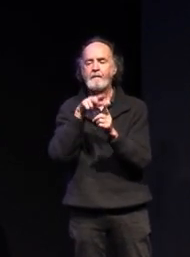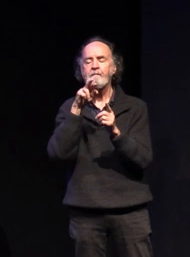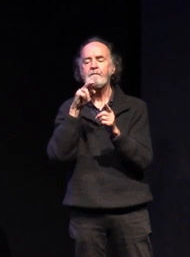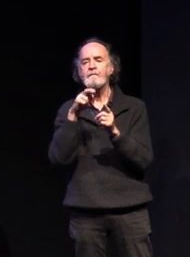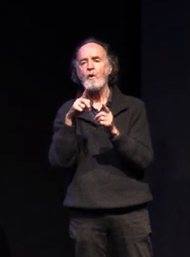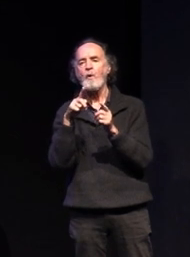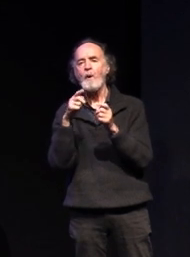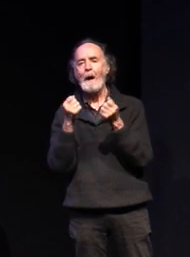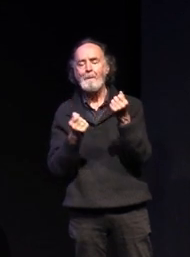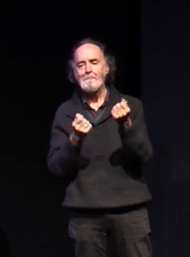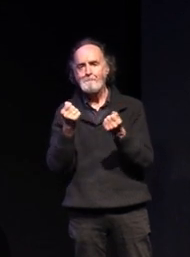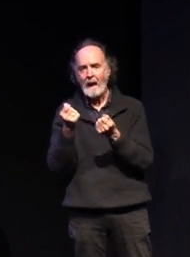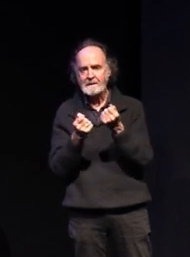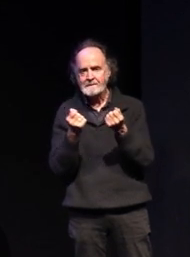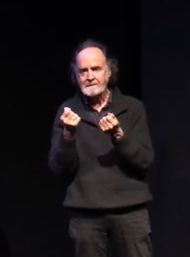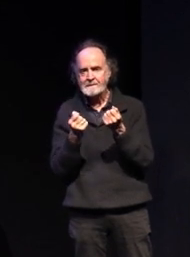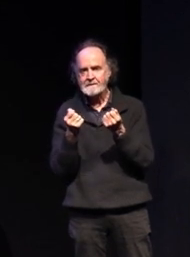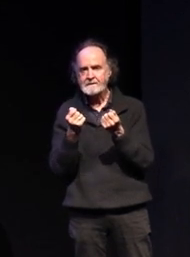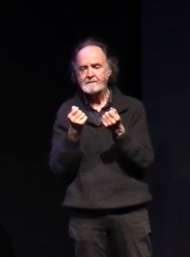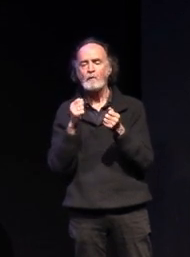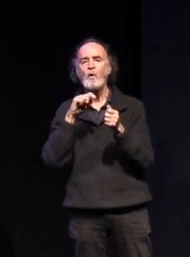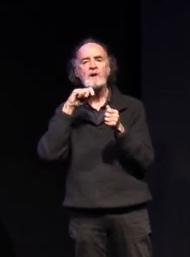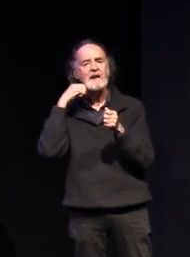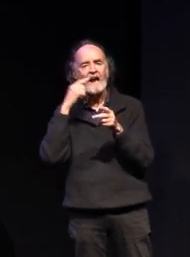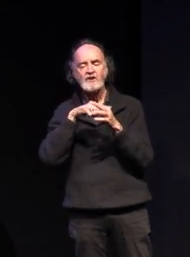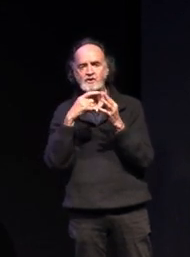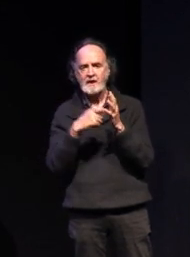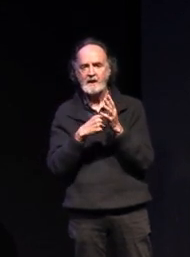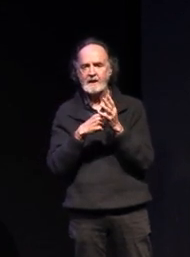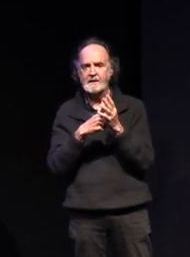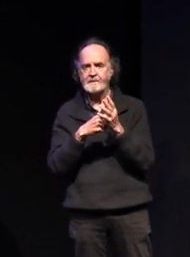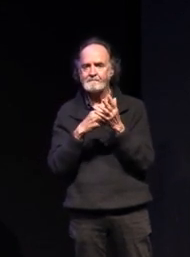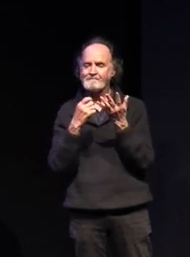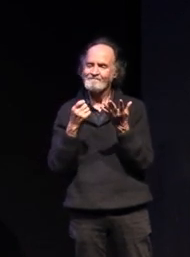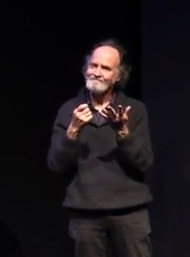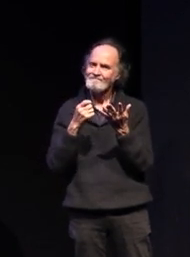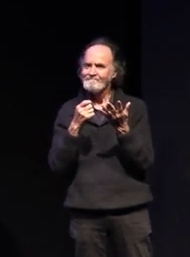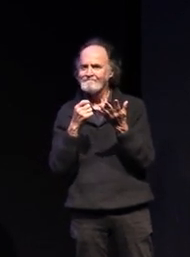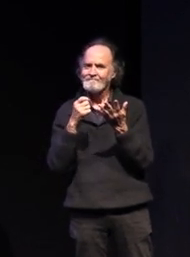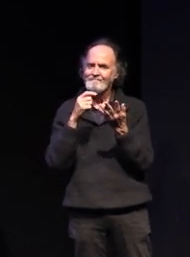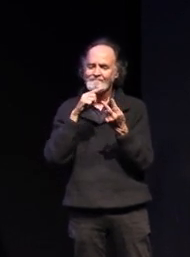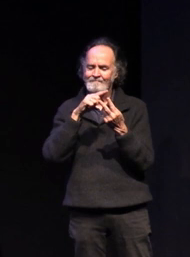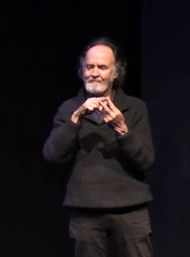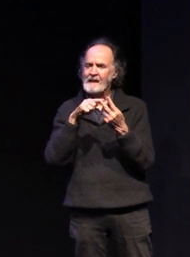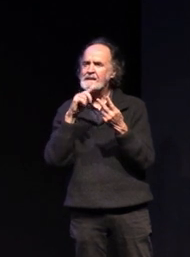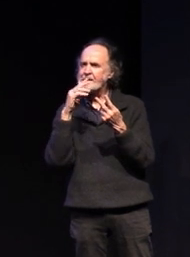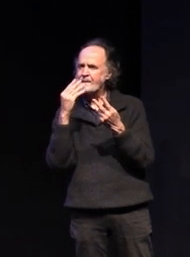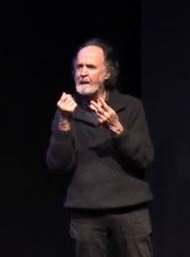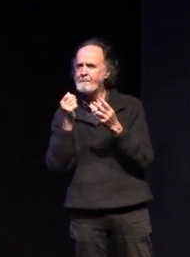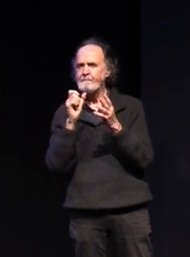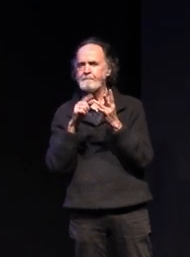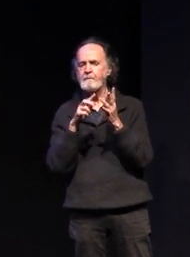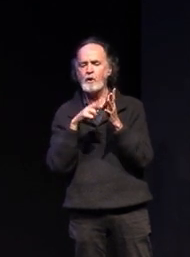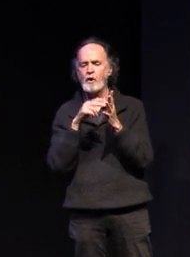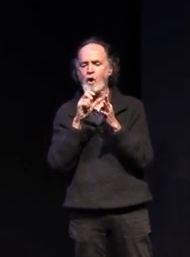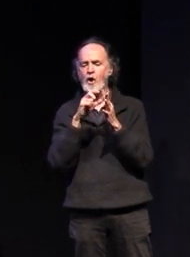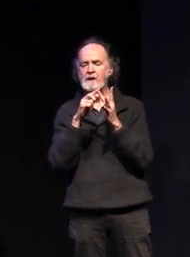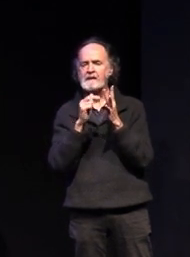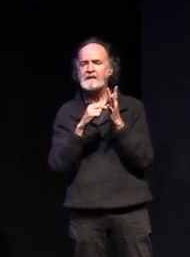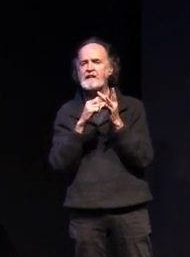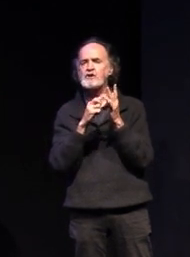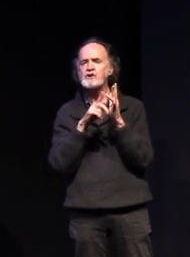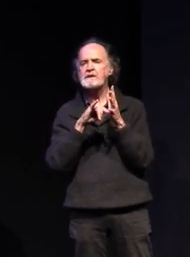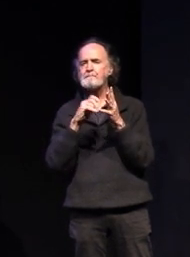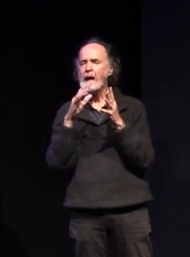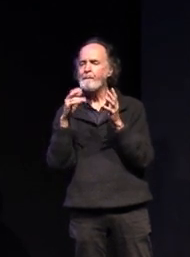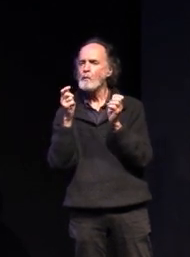to secure your seat and there's some conditions around eligibility some of those may change based on